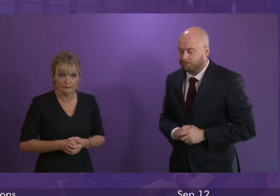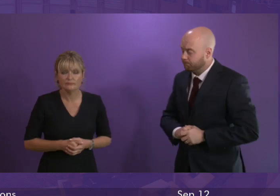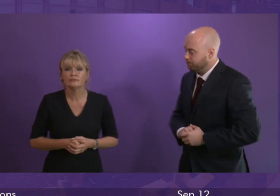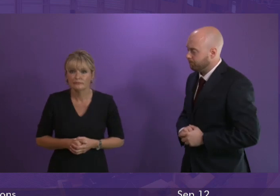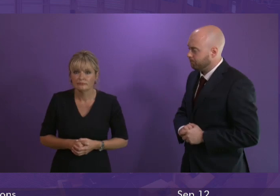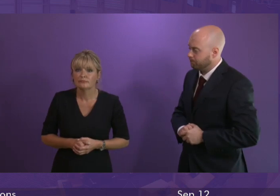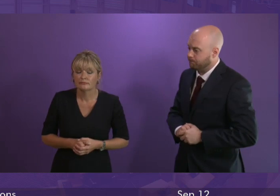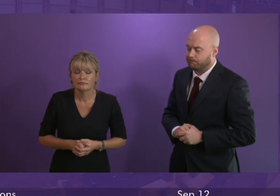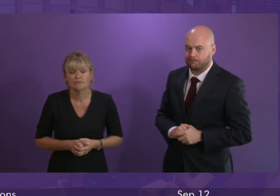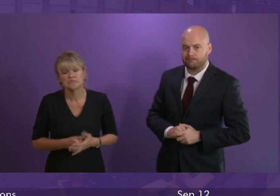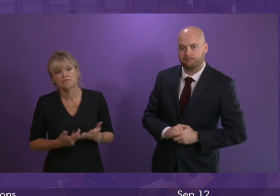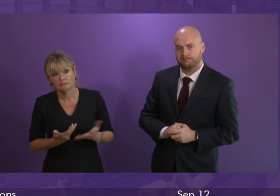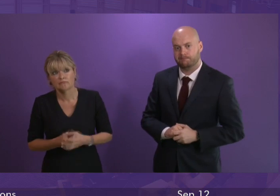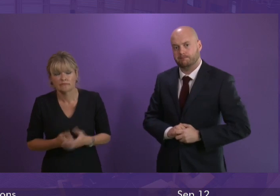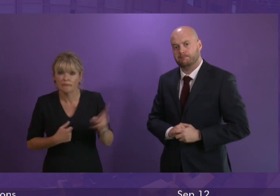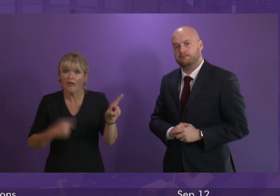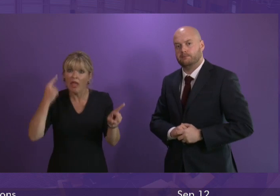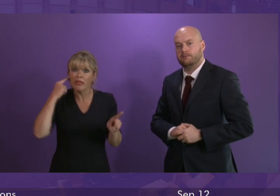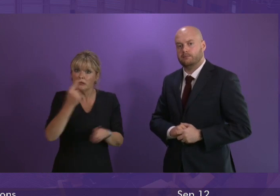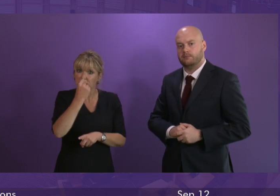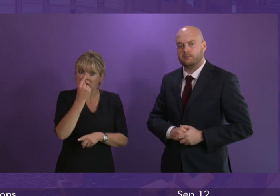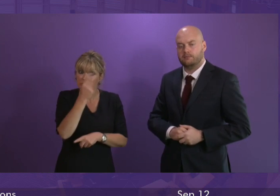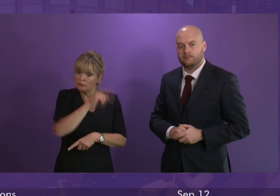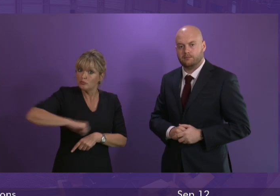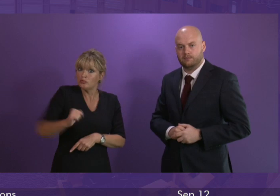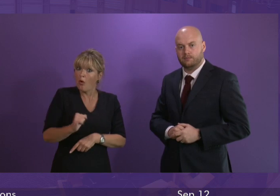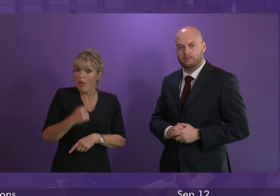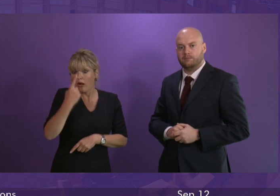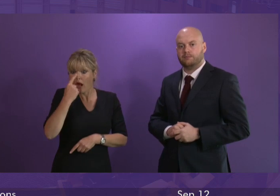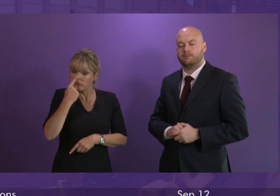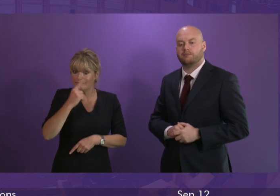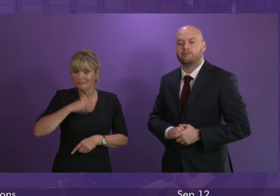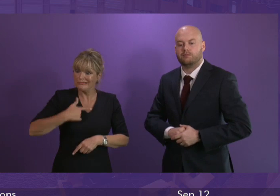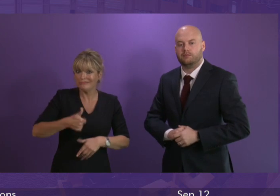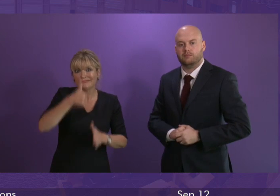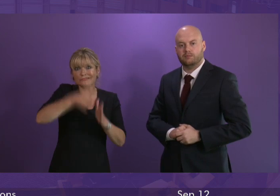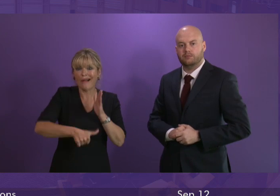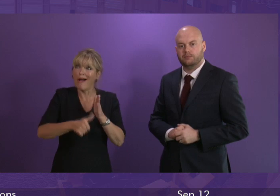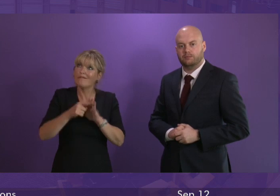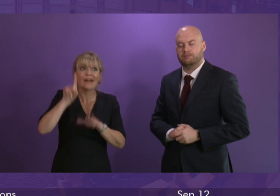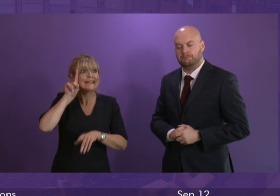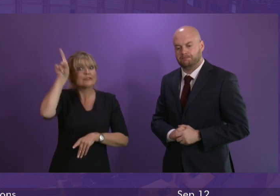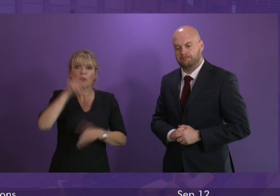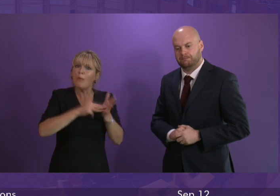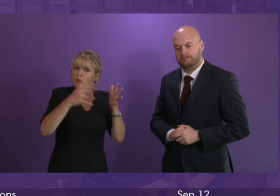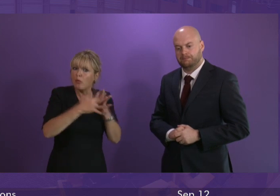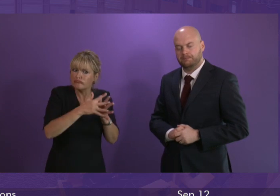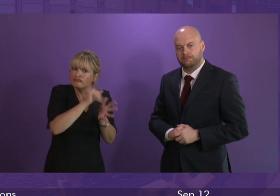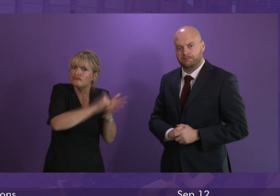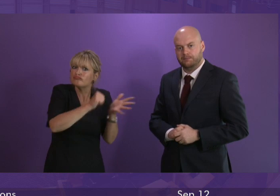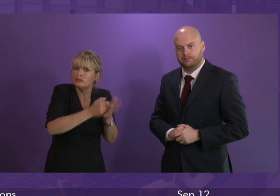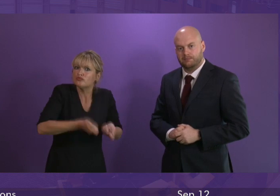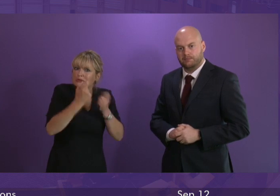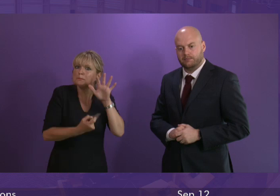Yes I think there is the potential for Scotland to be at the forefront of initiatives like that Maureen Watt is right to raise this very important